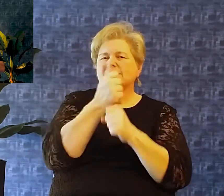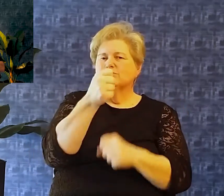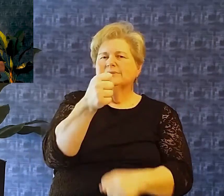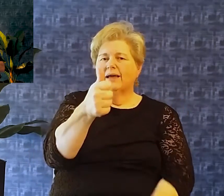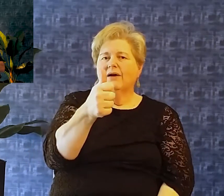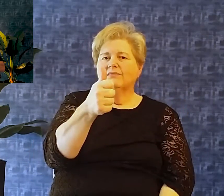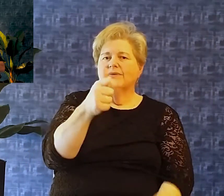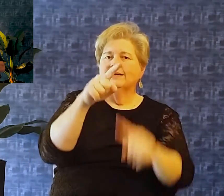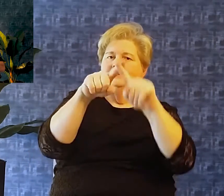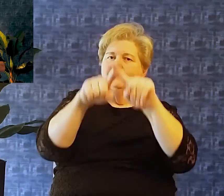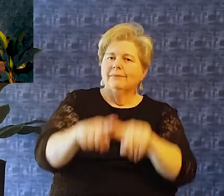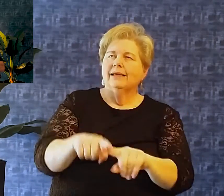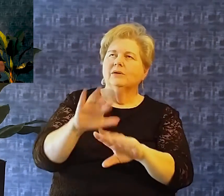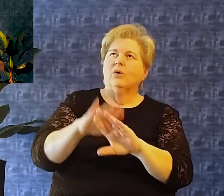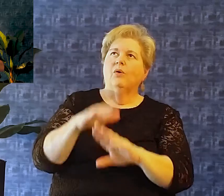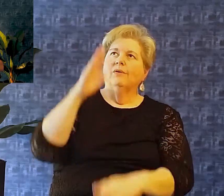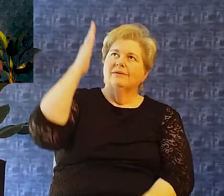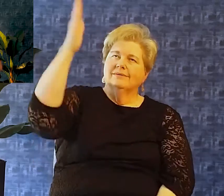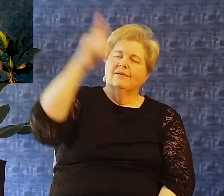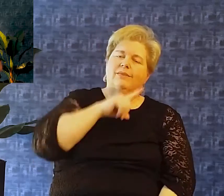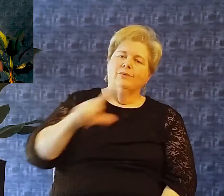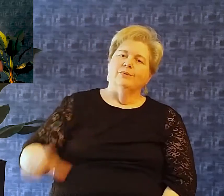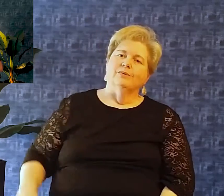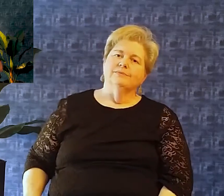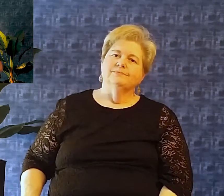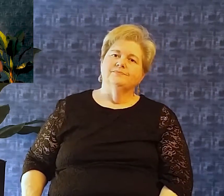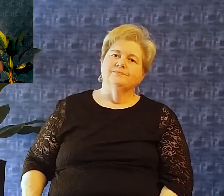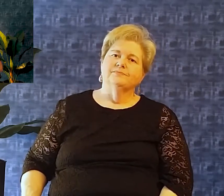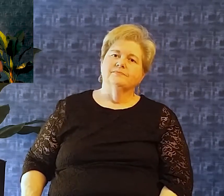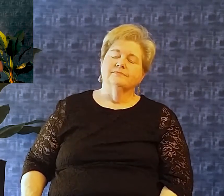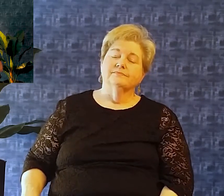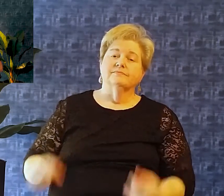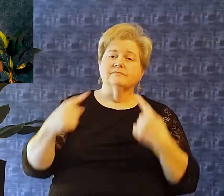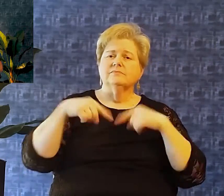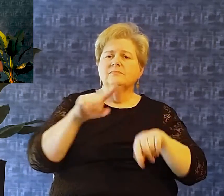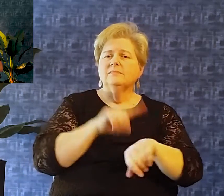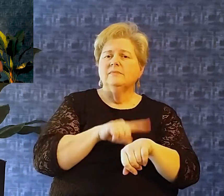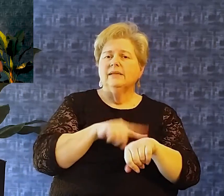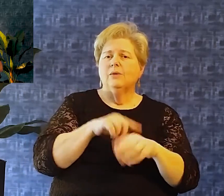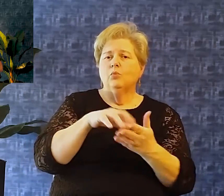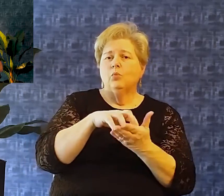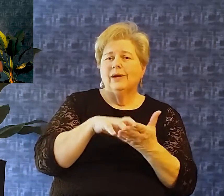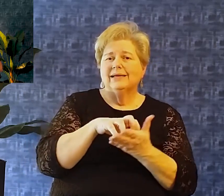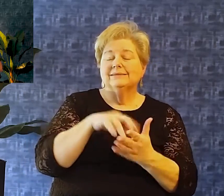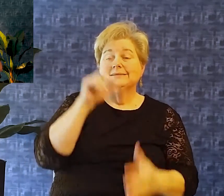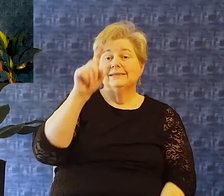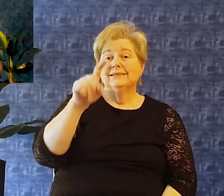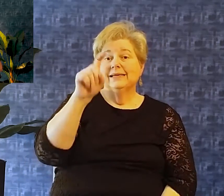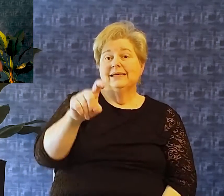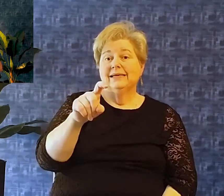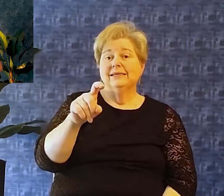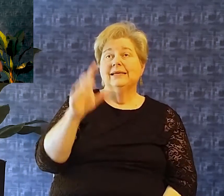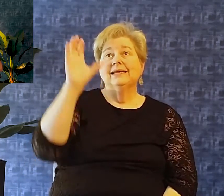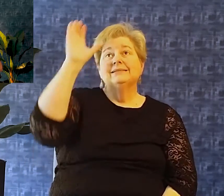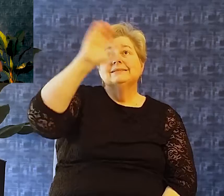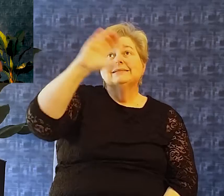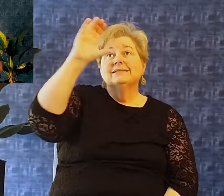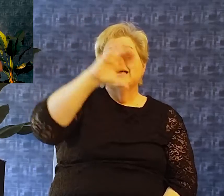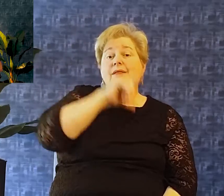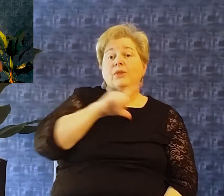Don't trust in yourself Rest in the Lord So in your times Of weakness And need Seek